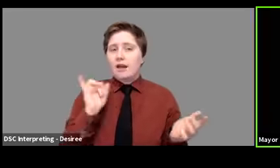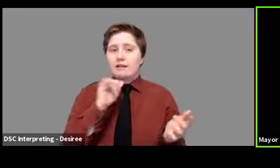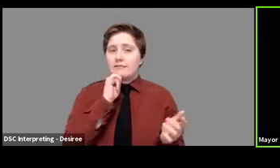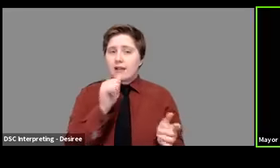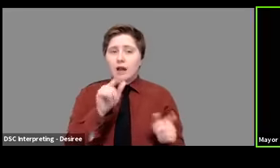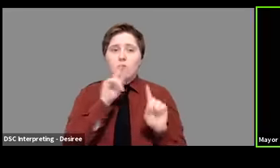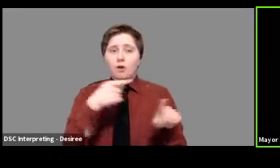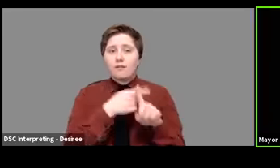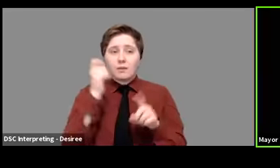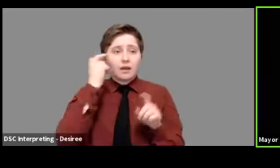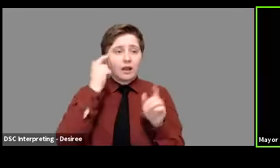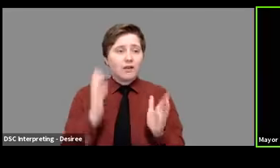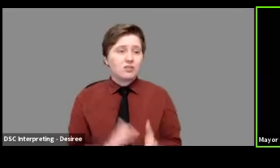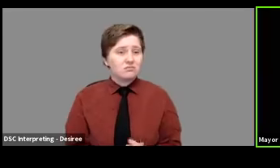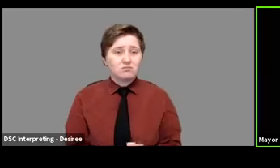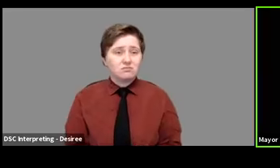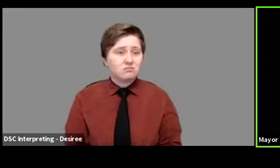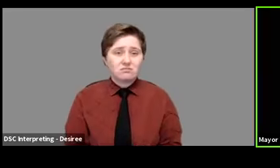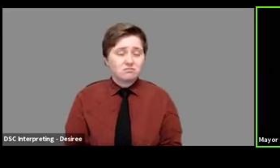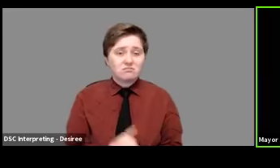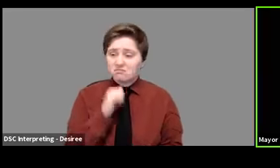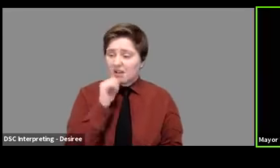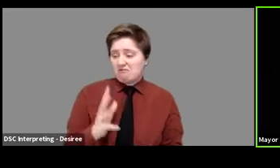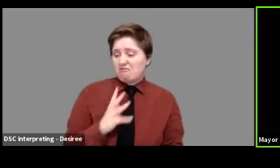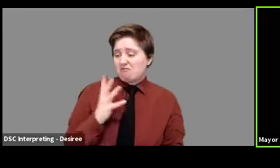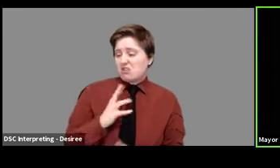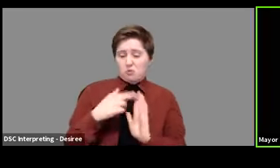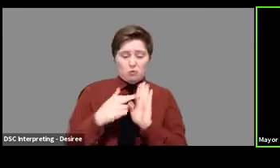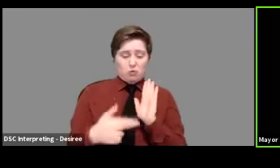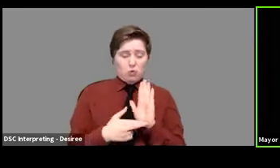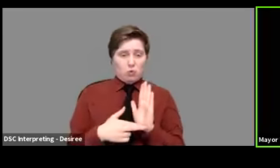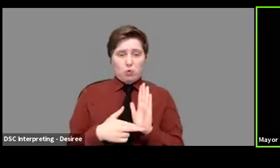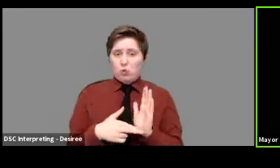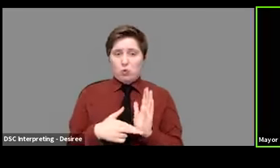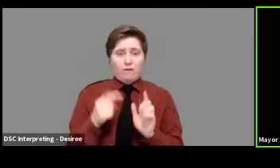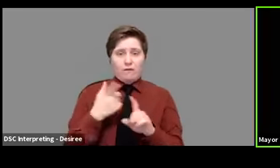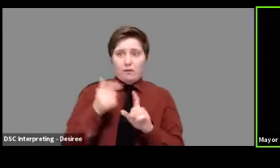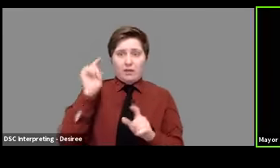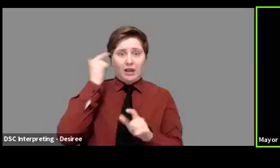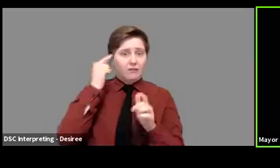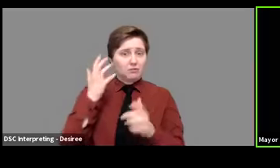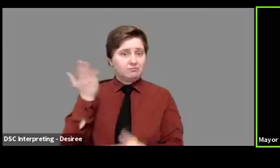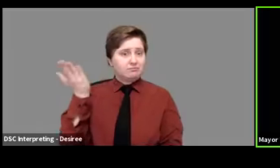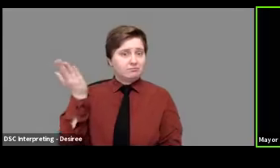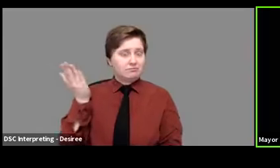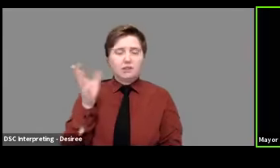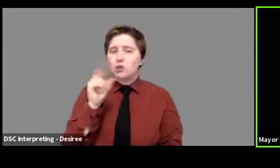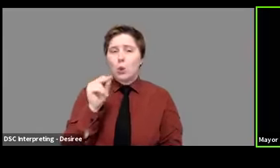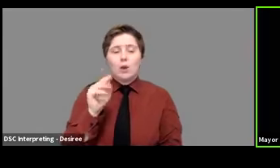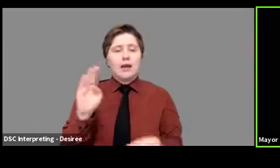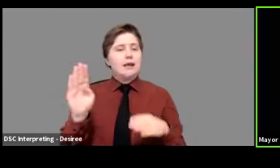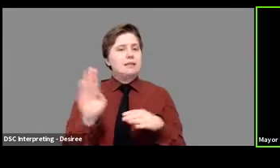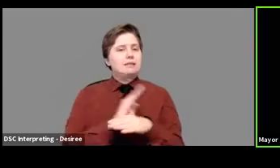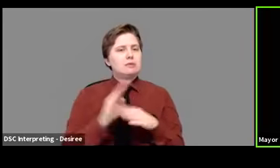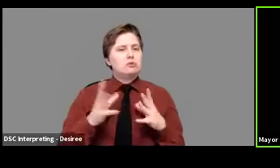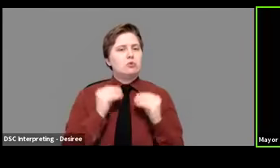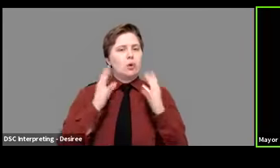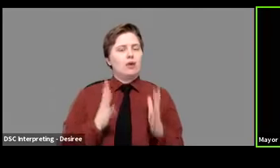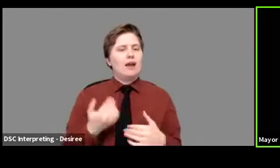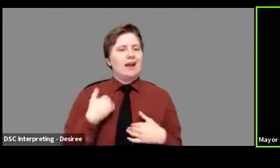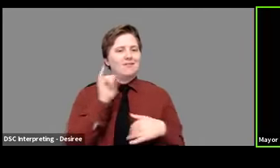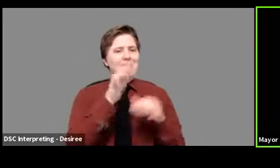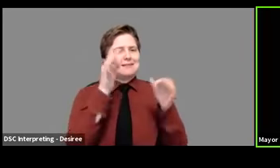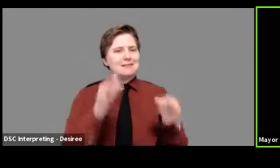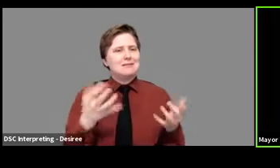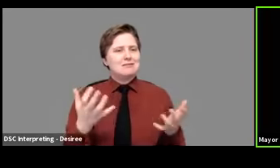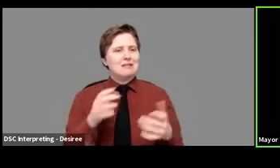governor. That's not a, uh, official rule or regulation. It is the discretion that a business owner would always have. Business